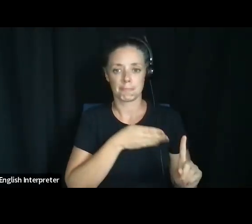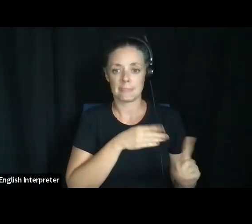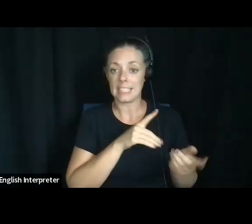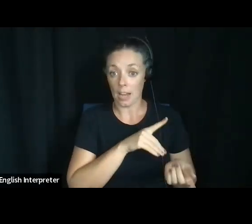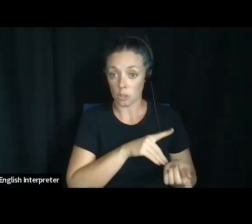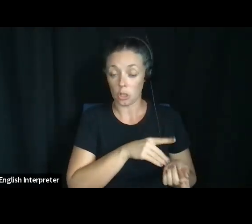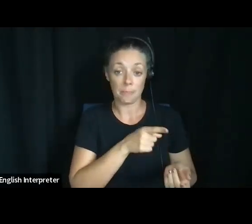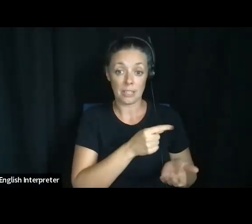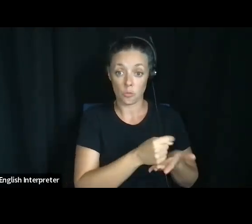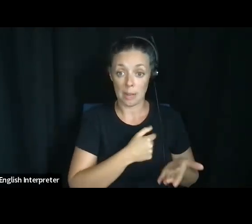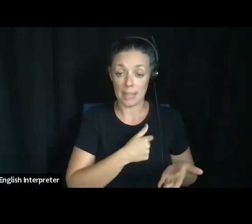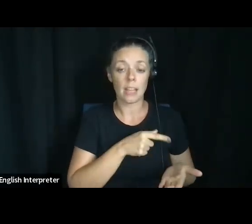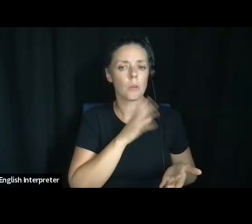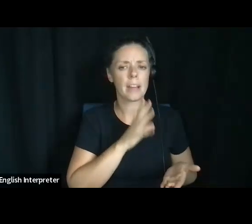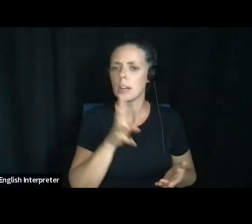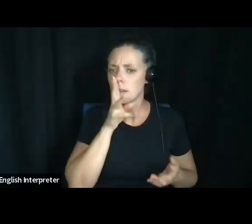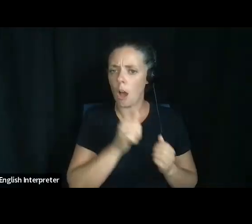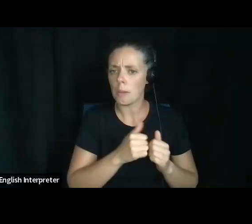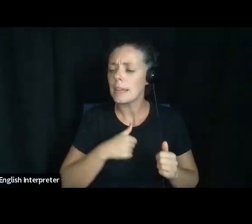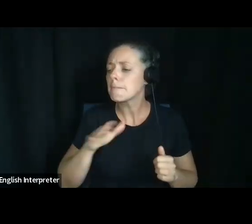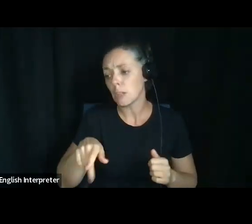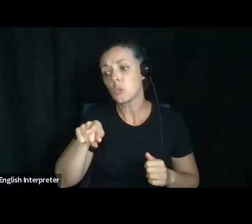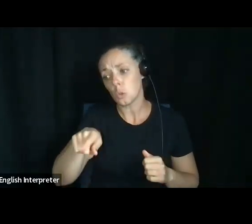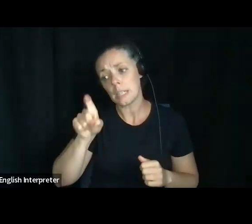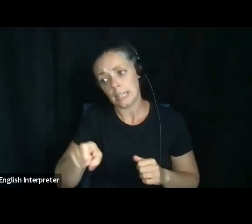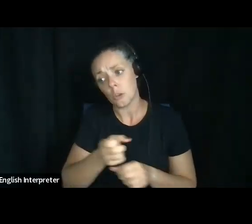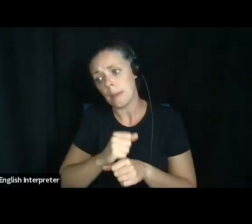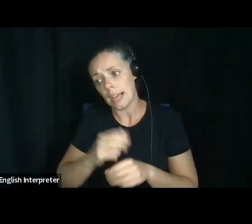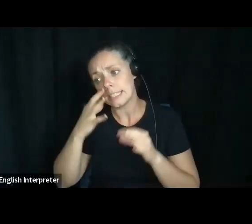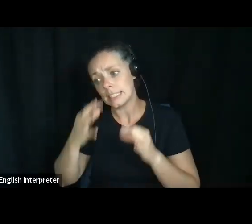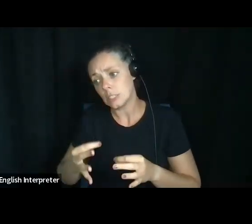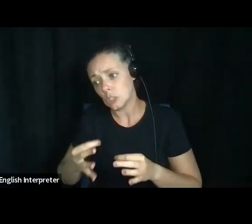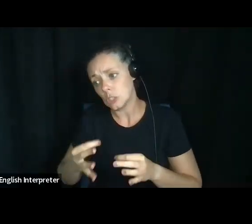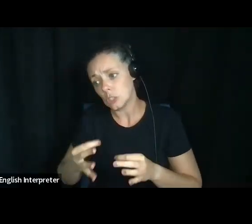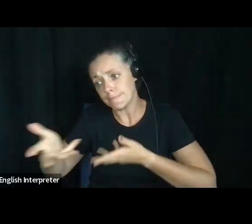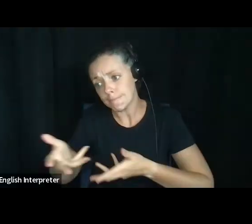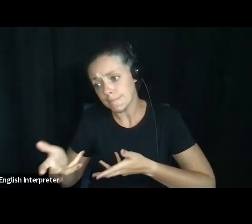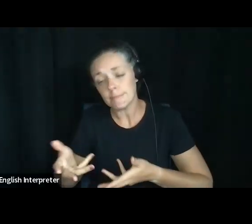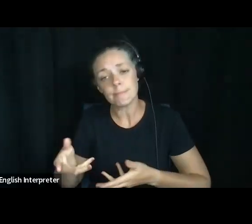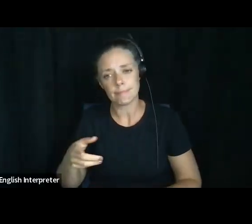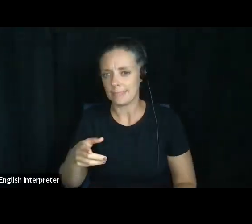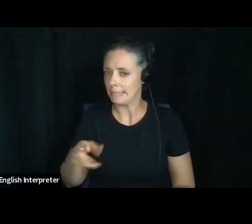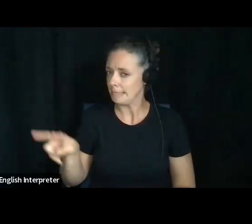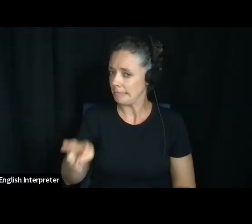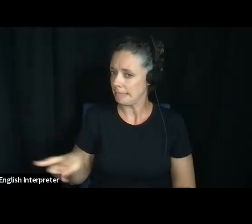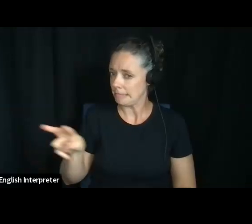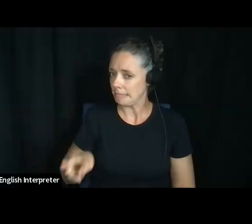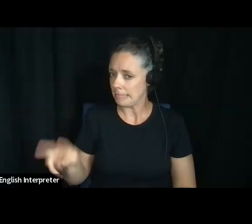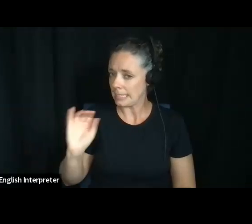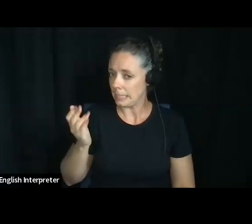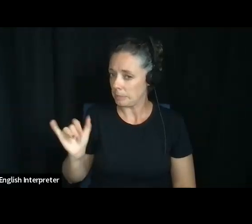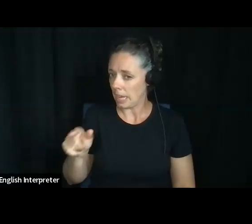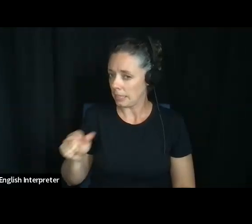treating me. Talks to me about a decision that needs to be made. He or she doesn't think that I understand it. So